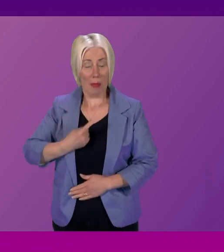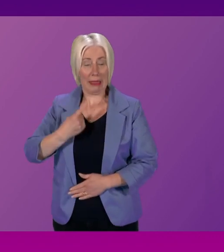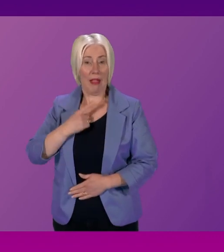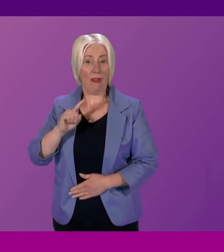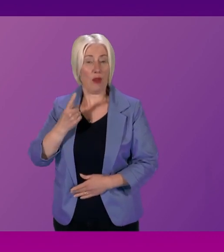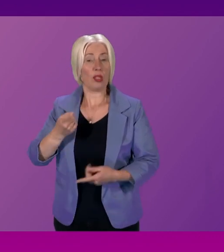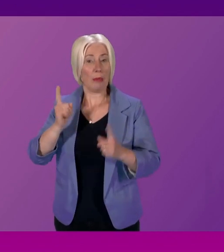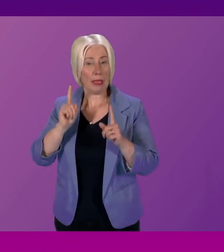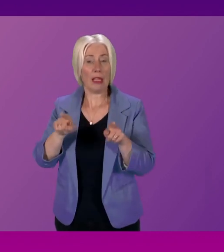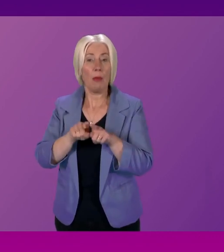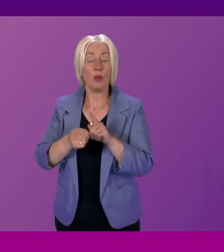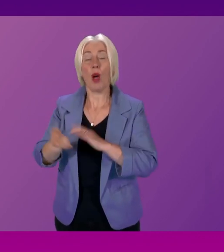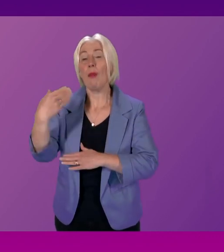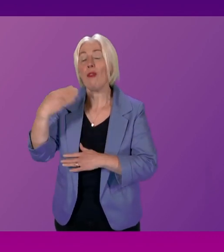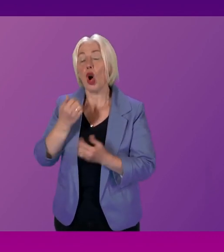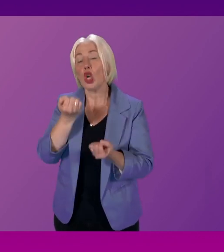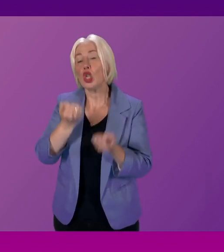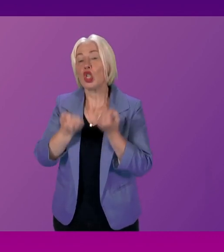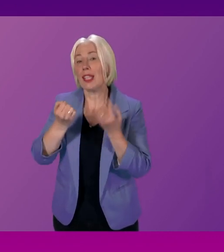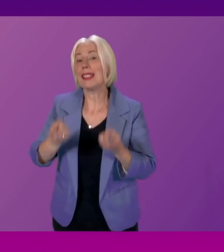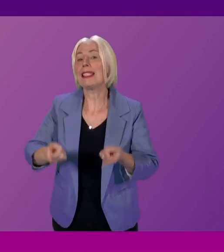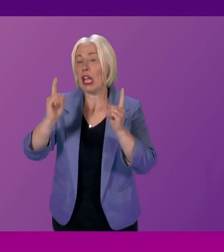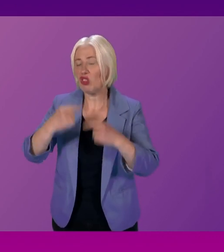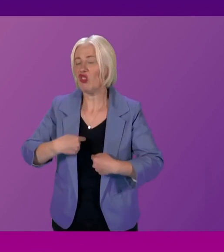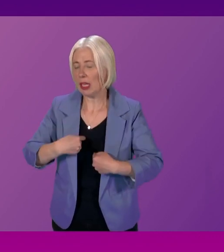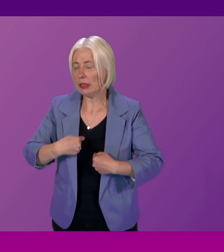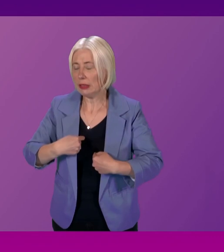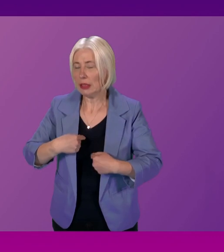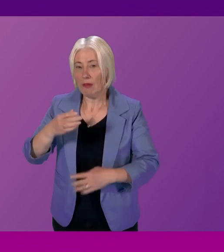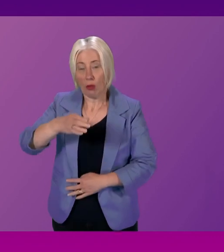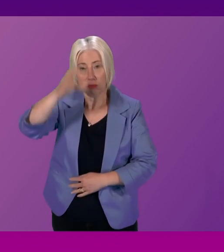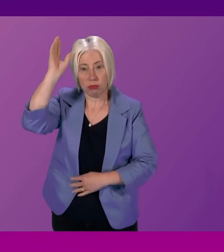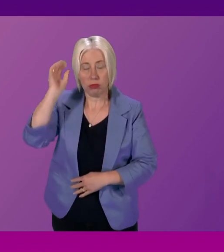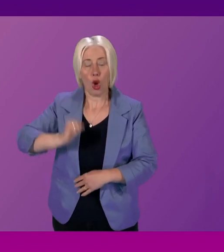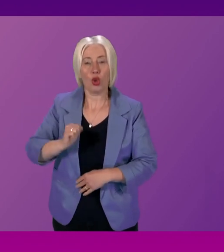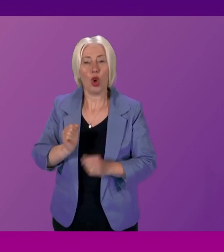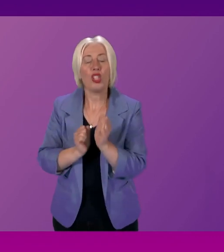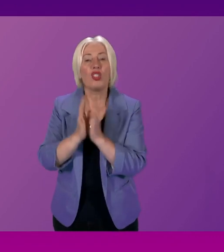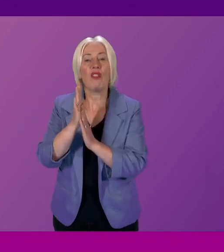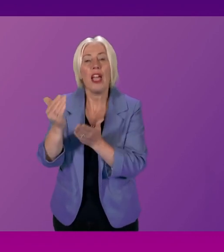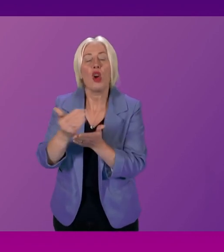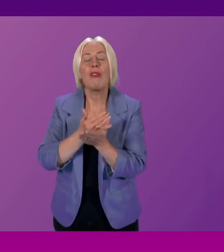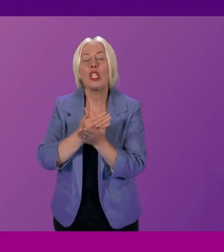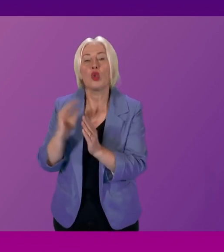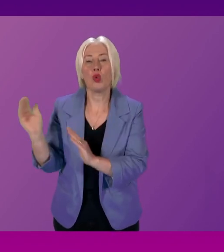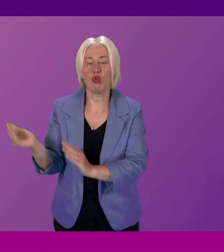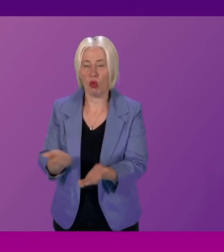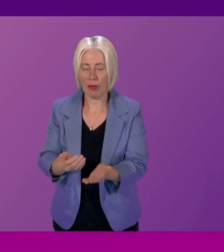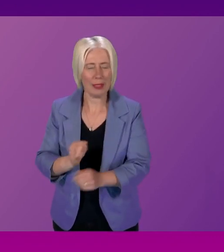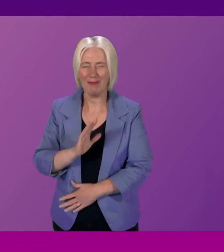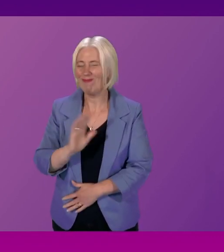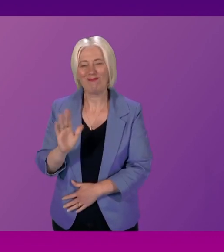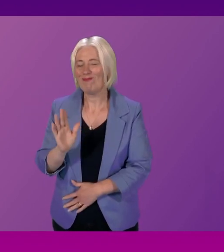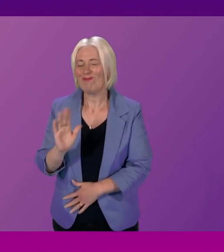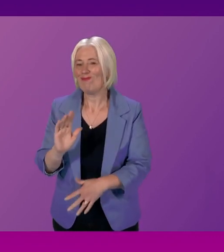previously as Justice Secretary, too. When it comes to Scottish Fire and Rescue Service, I don't agree about the